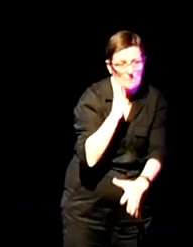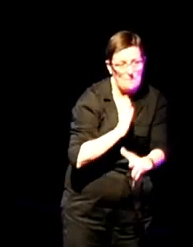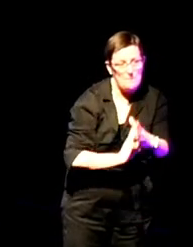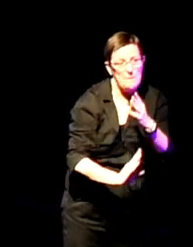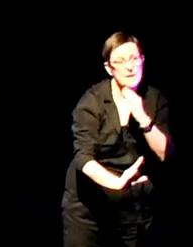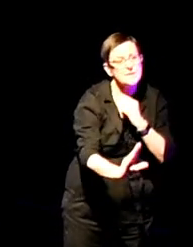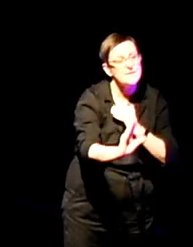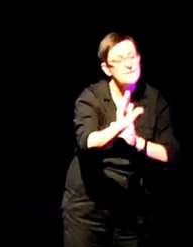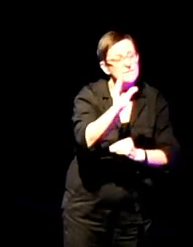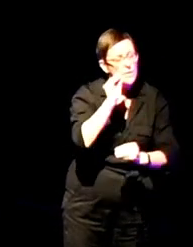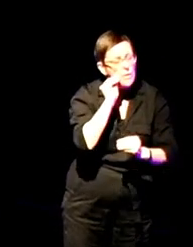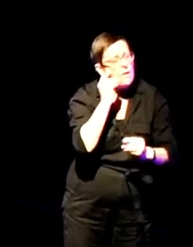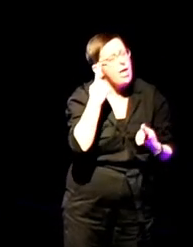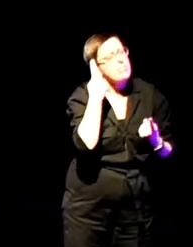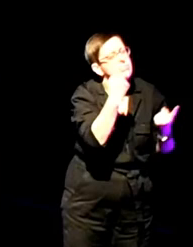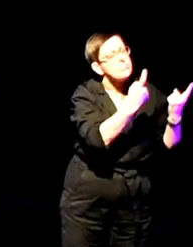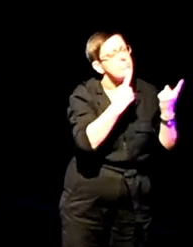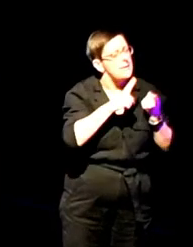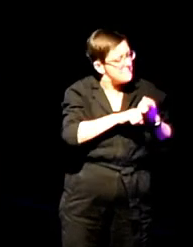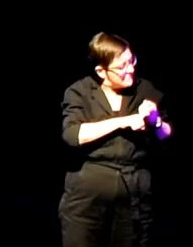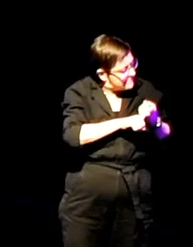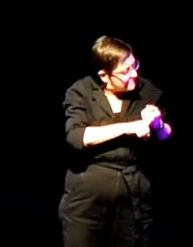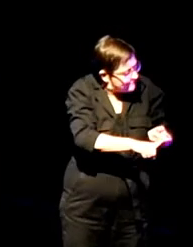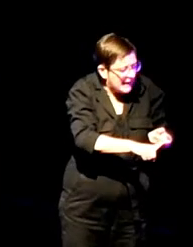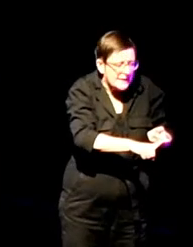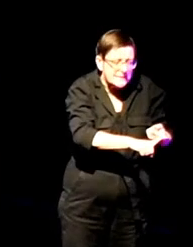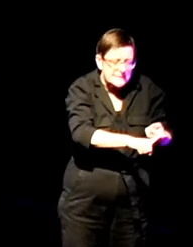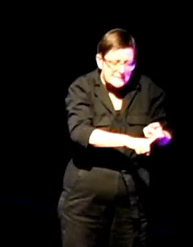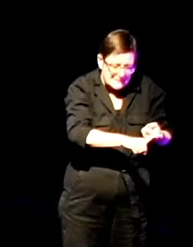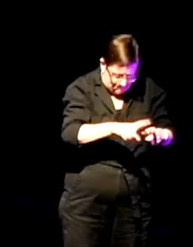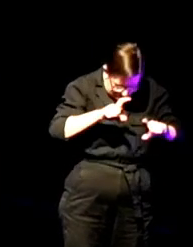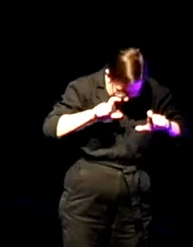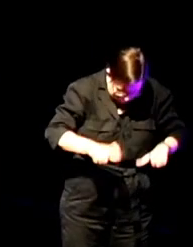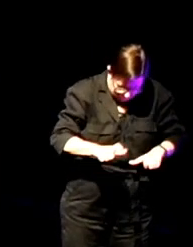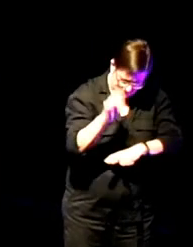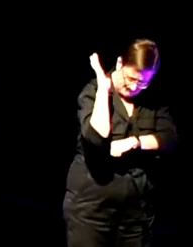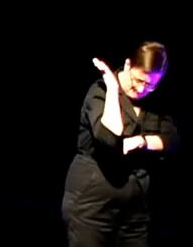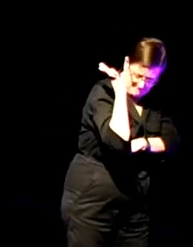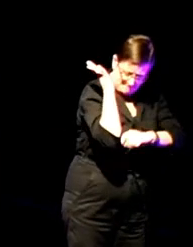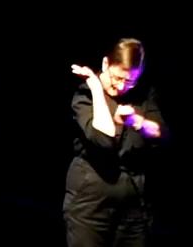I think I was thinking of being fixed in one place.